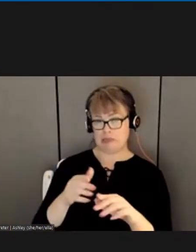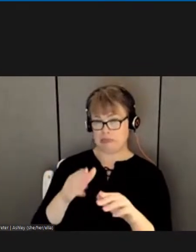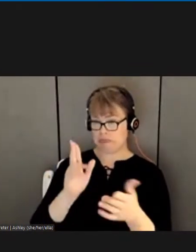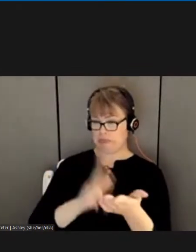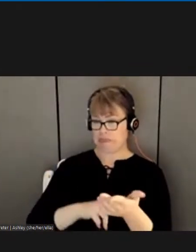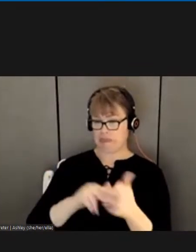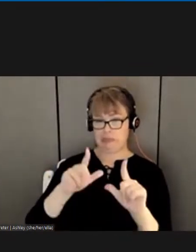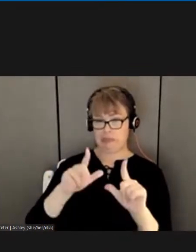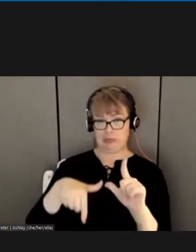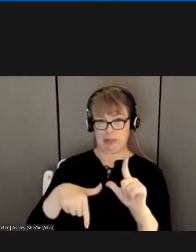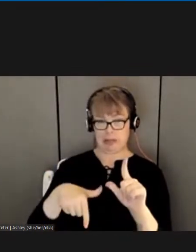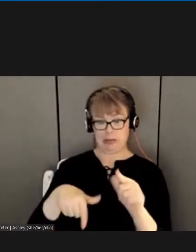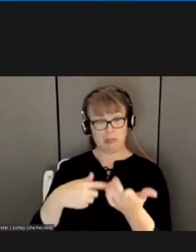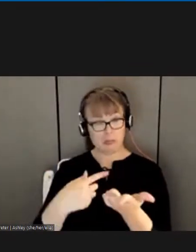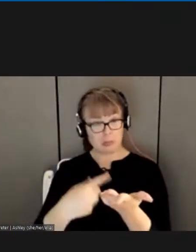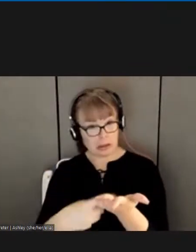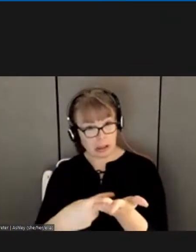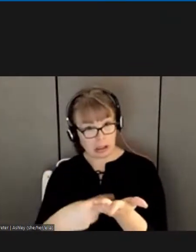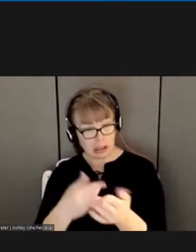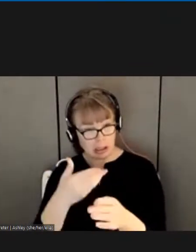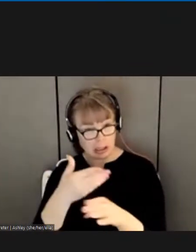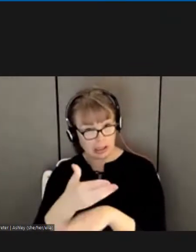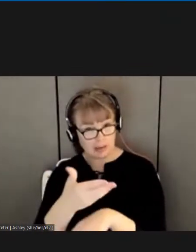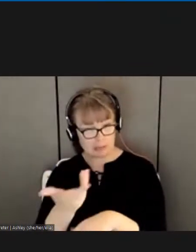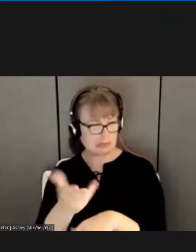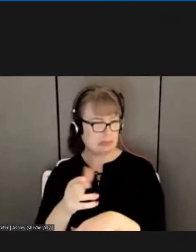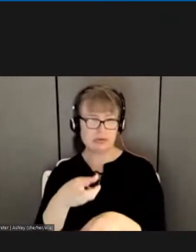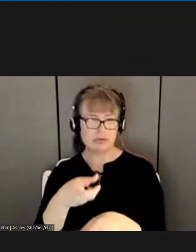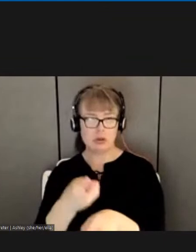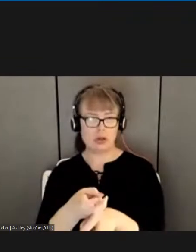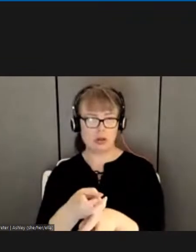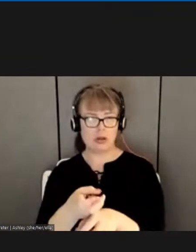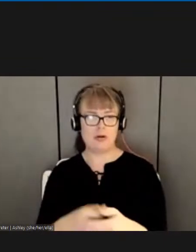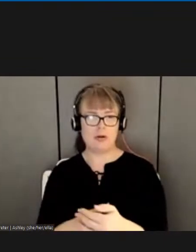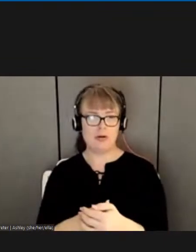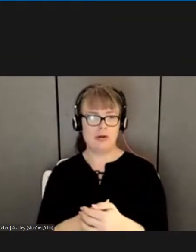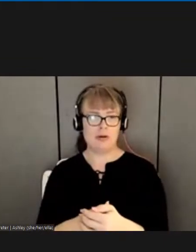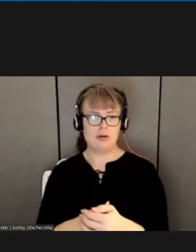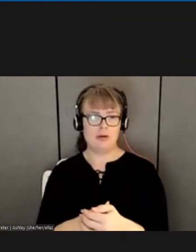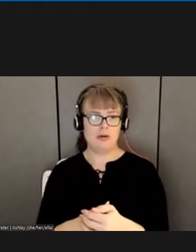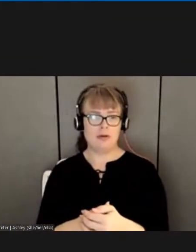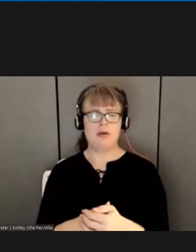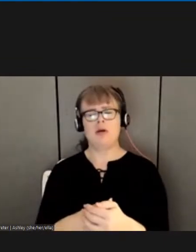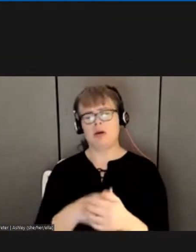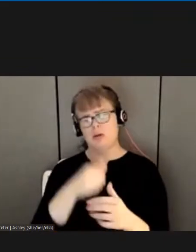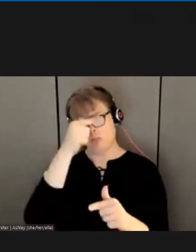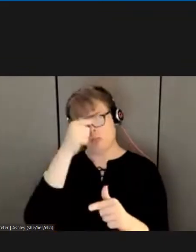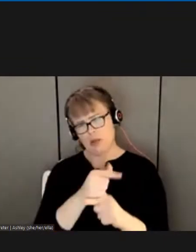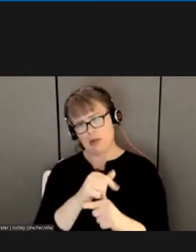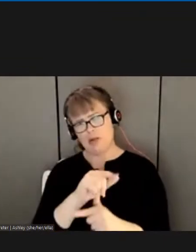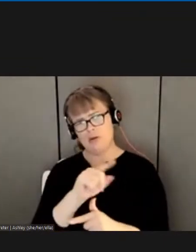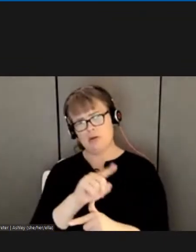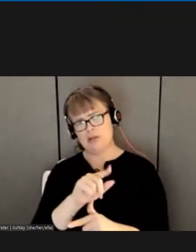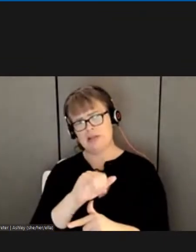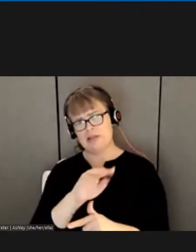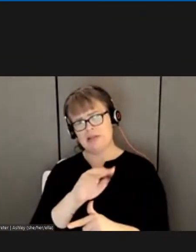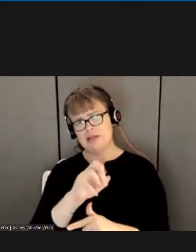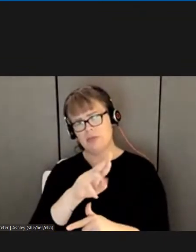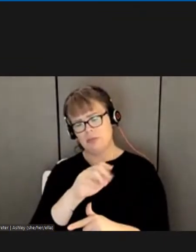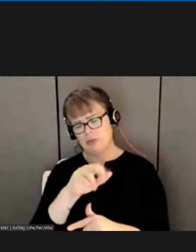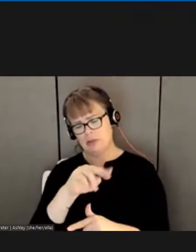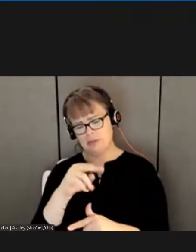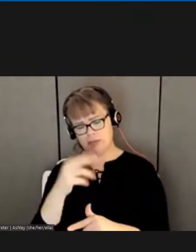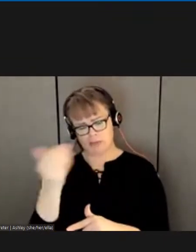we've done is a few things to try to deal with this issue. One is, and Brother Zimmerman pointed this out in an earlier meeting, we